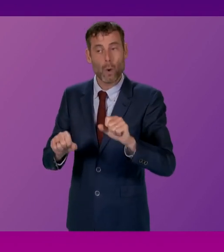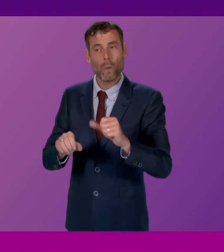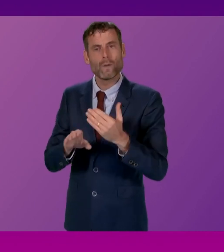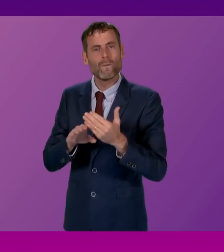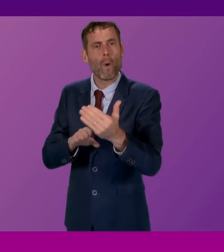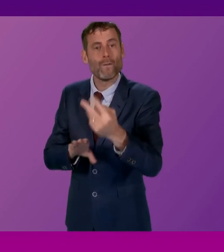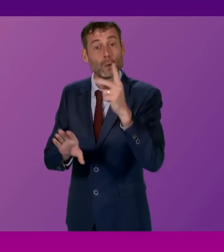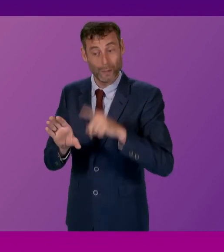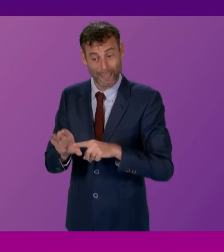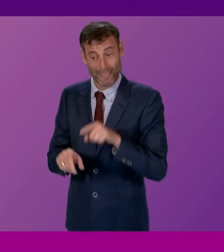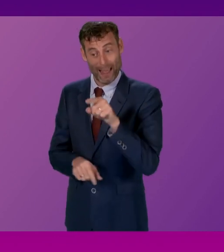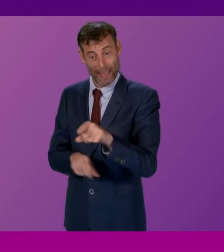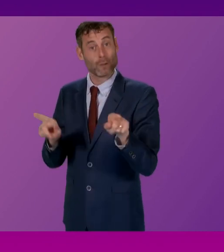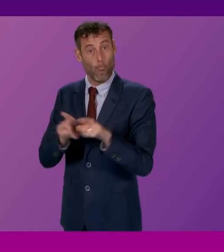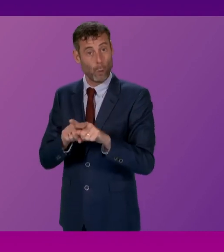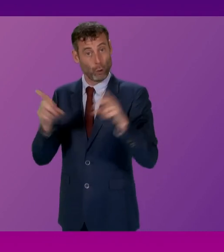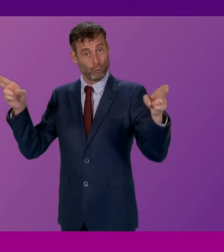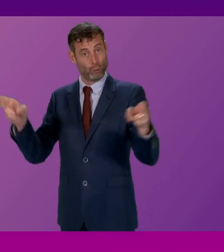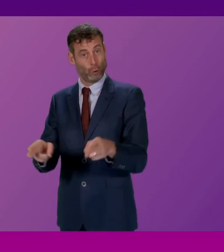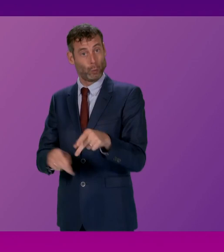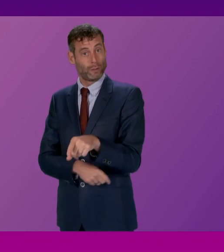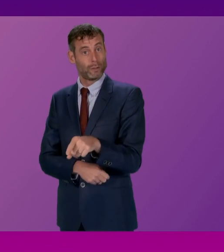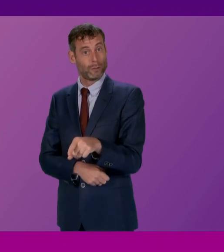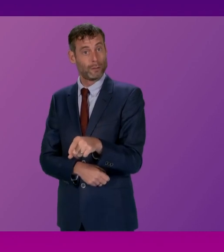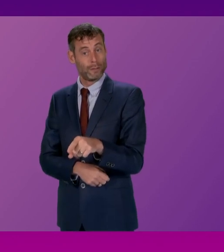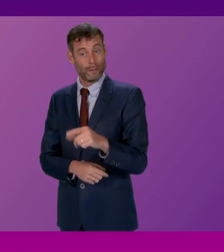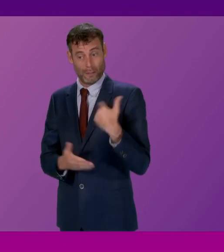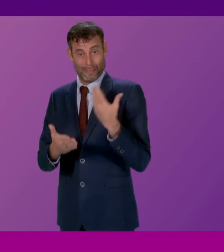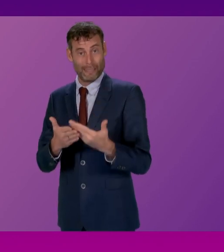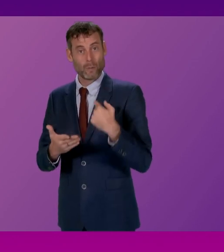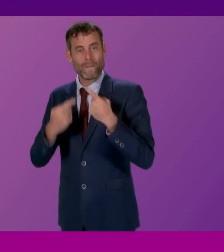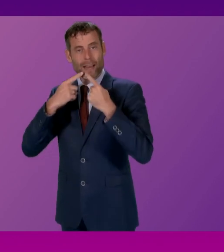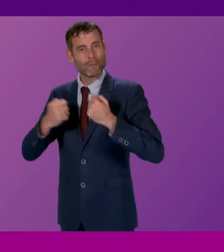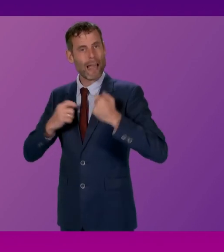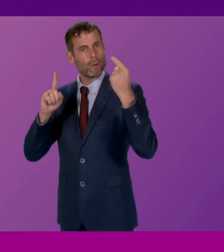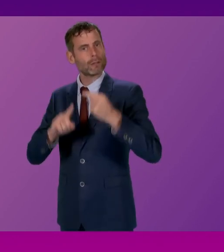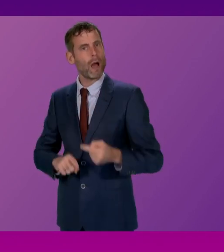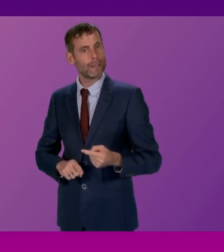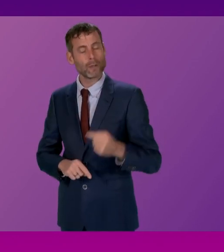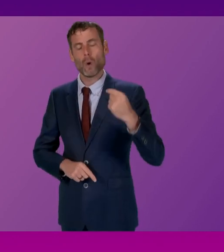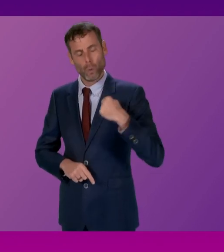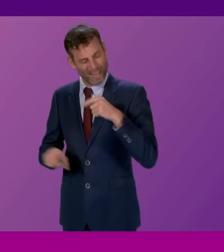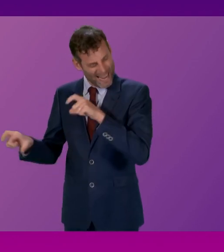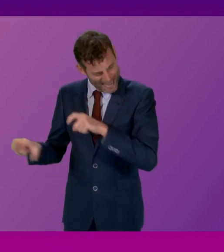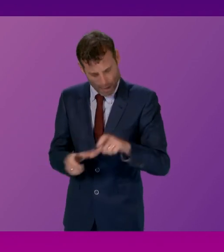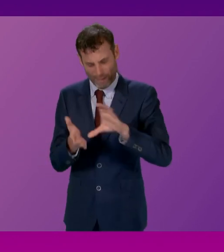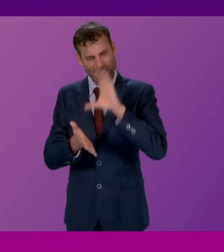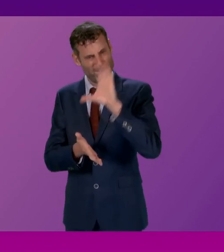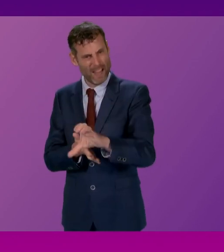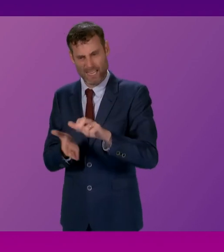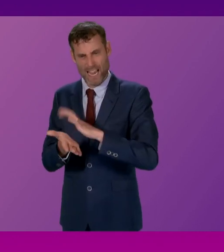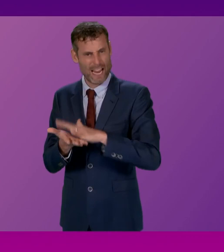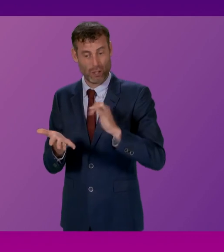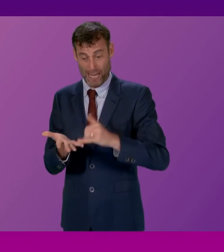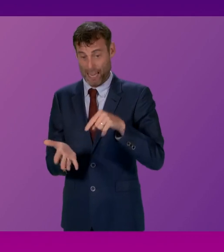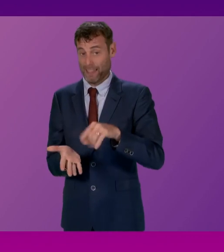also by 28% since targets were announced. So we'll continue our record investment in the NHS. We'll continue to ensure that our staff is at historically